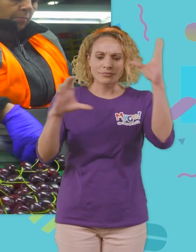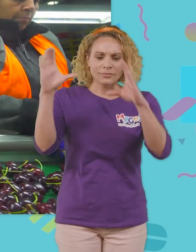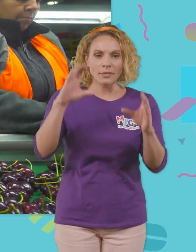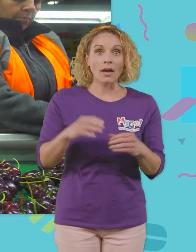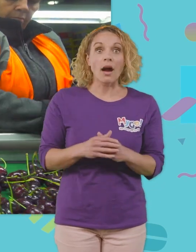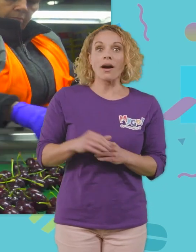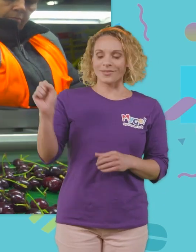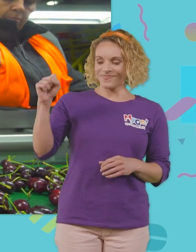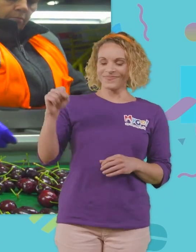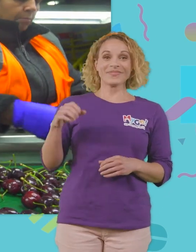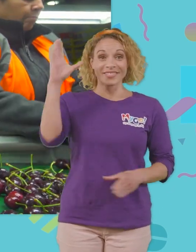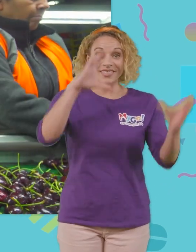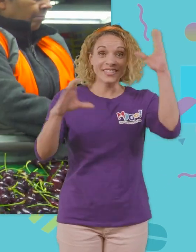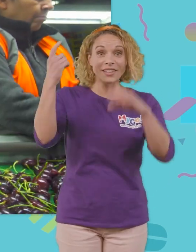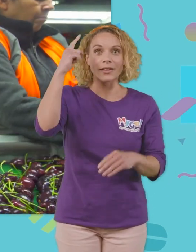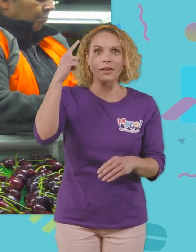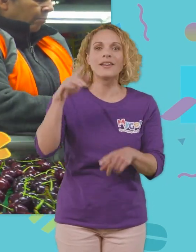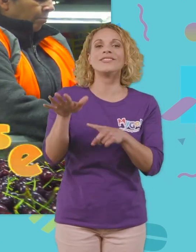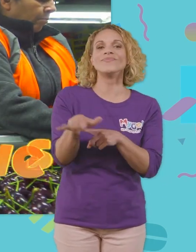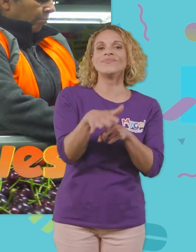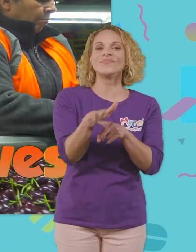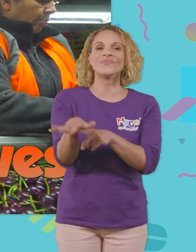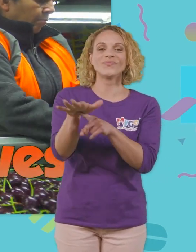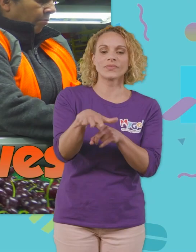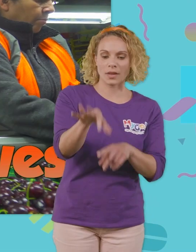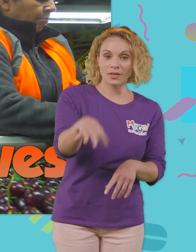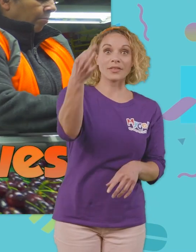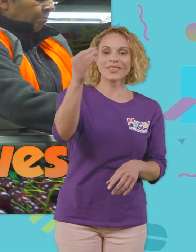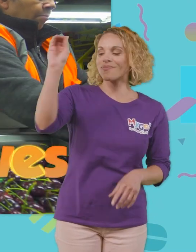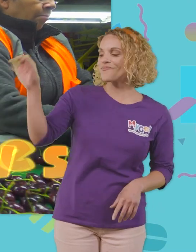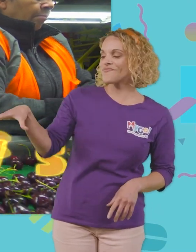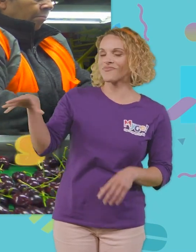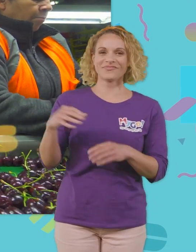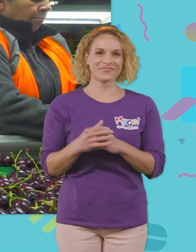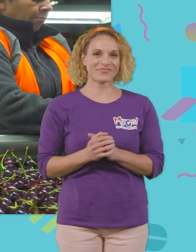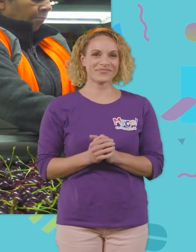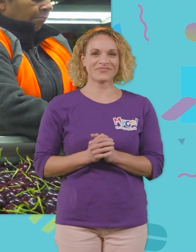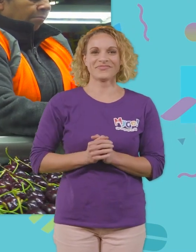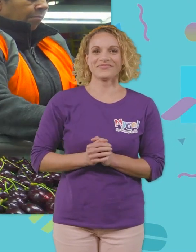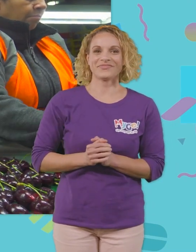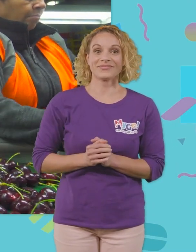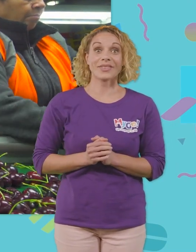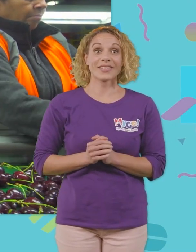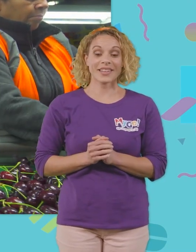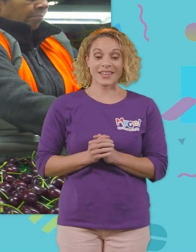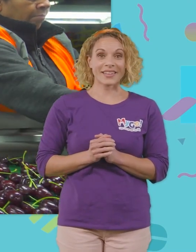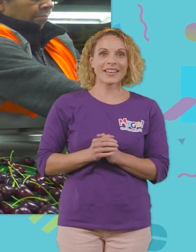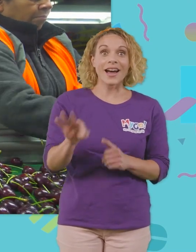yeah i'm looking for leaves and throwing them away oh here's one